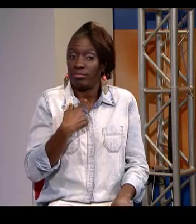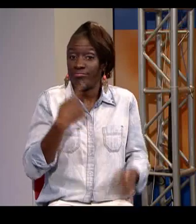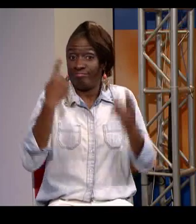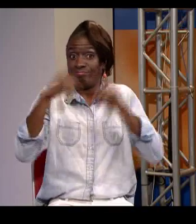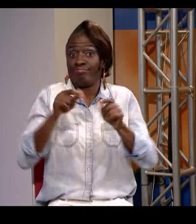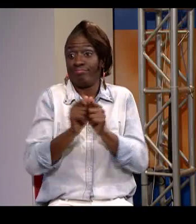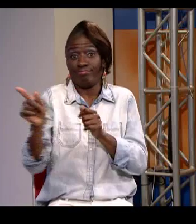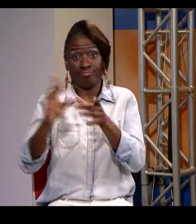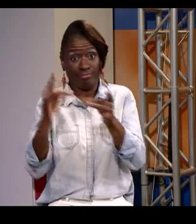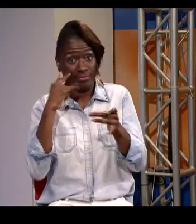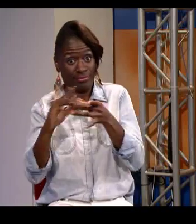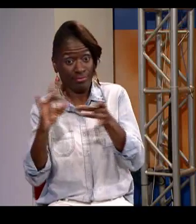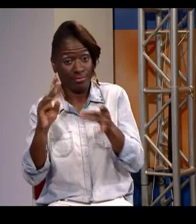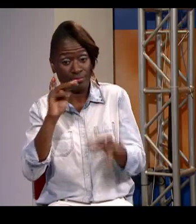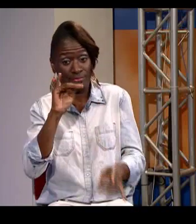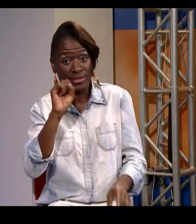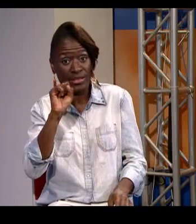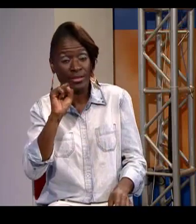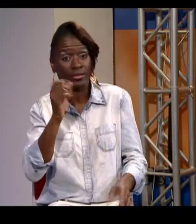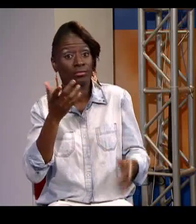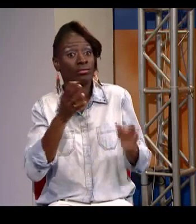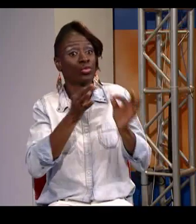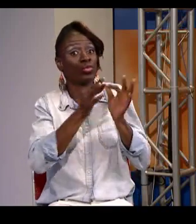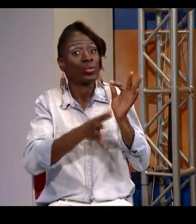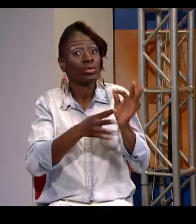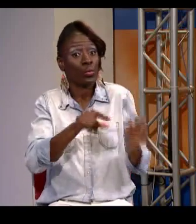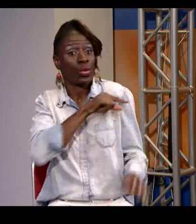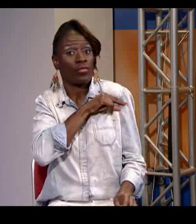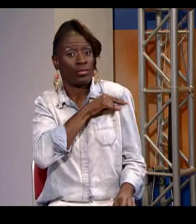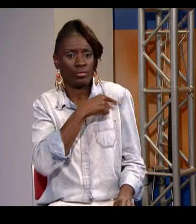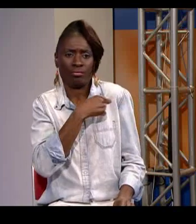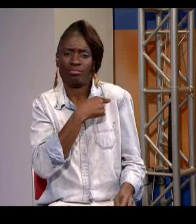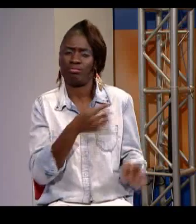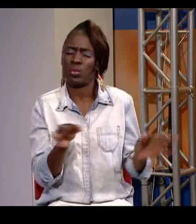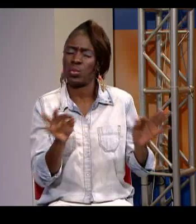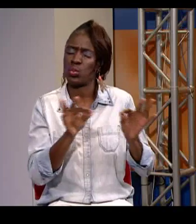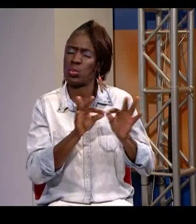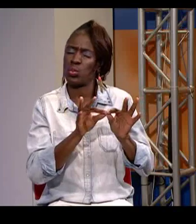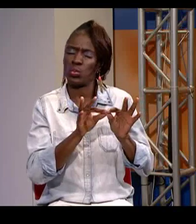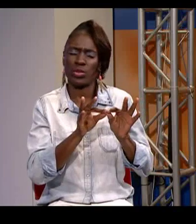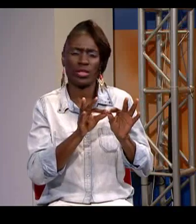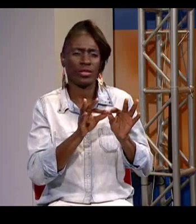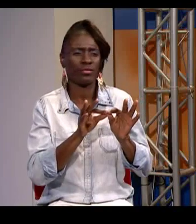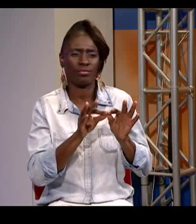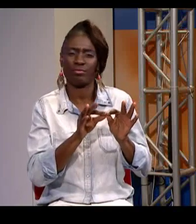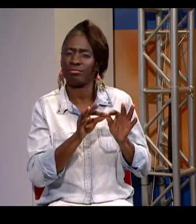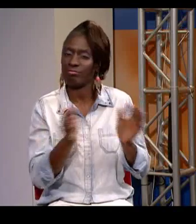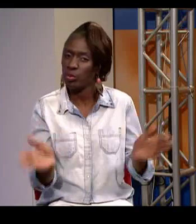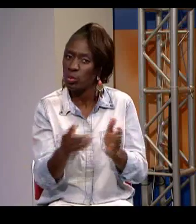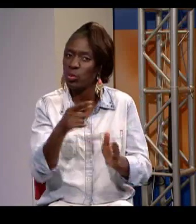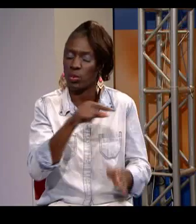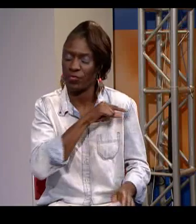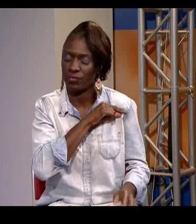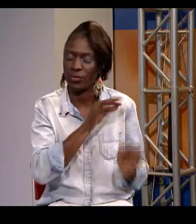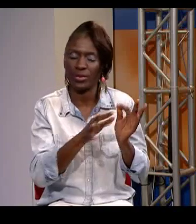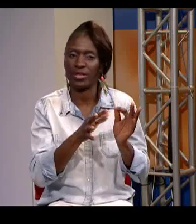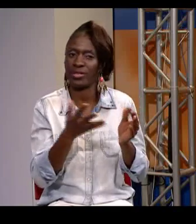people around the world had similar feelings to what I have. As Janice was just saying, medical interpreting services requires the most qualified